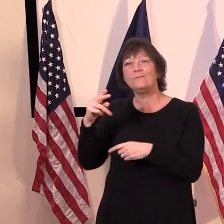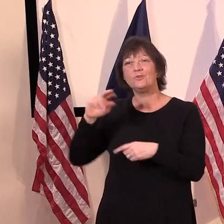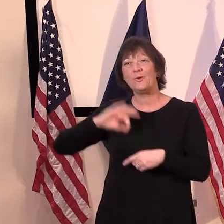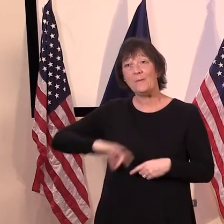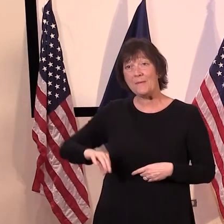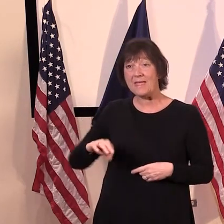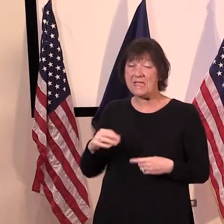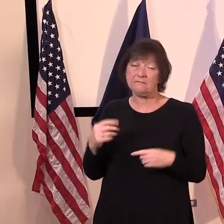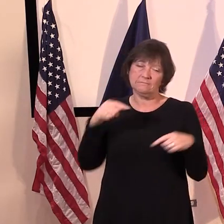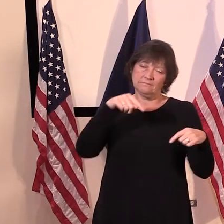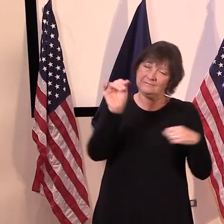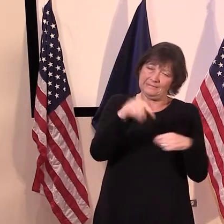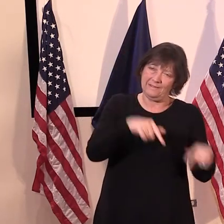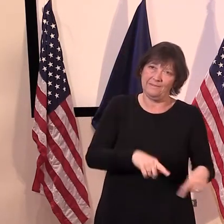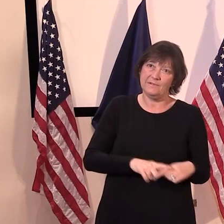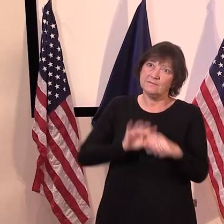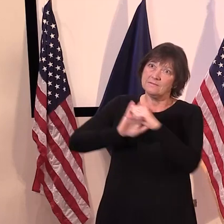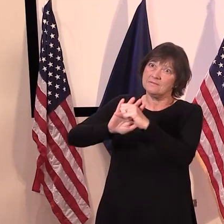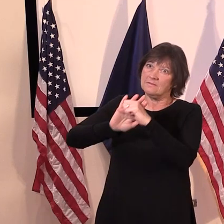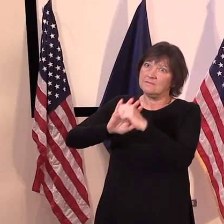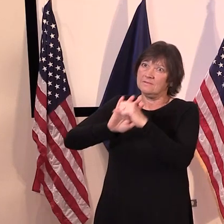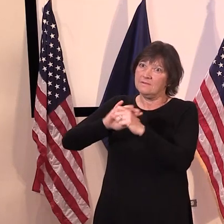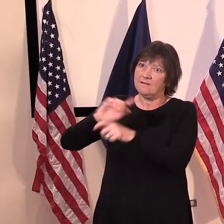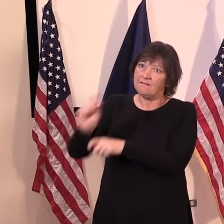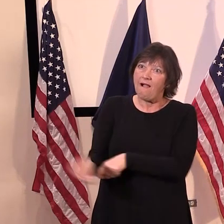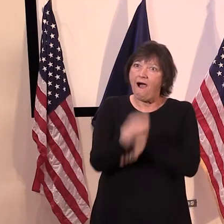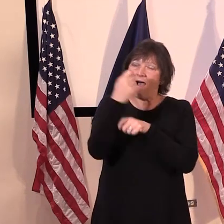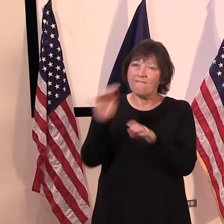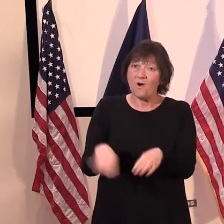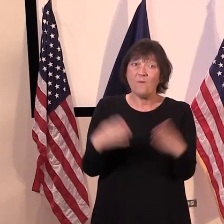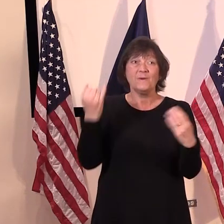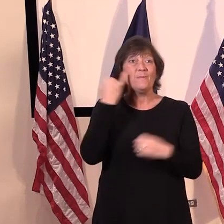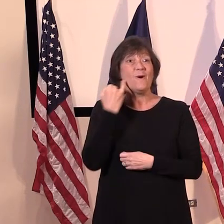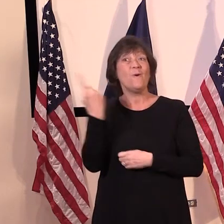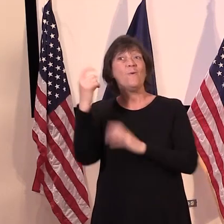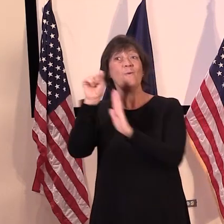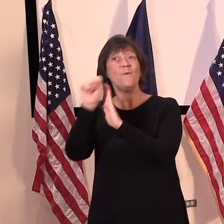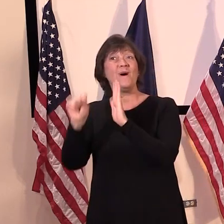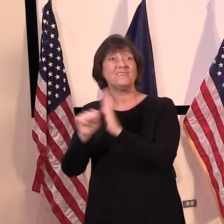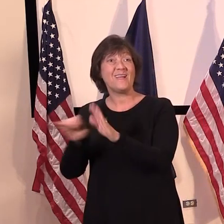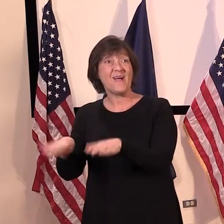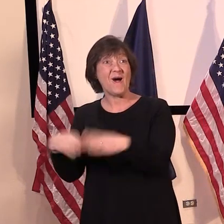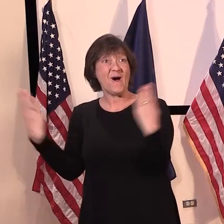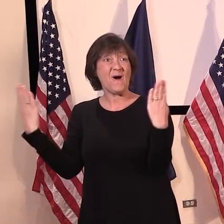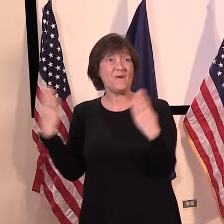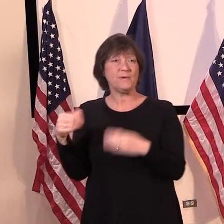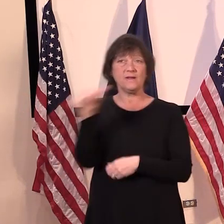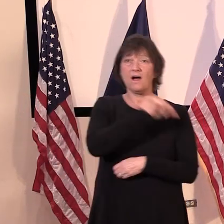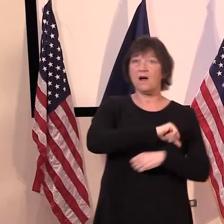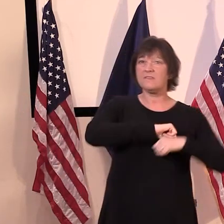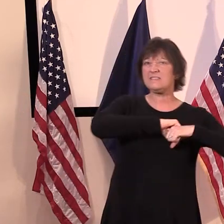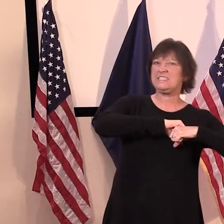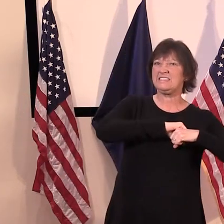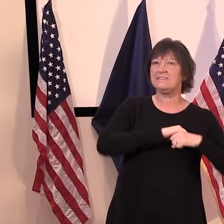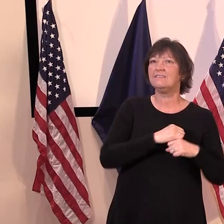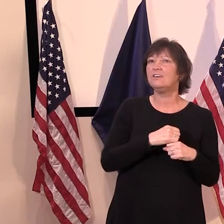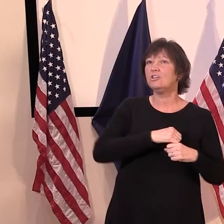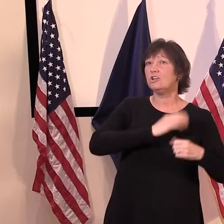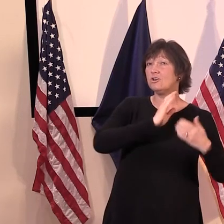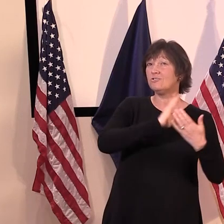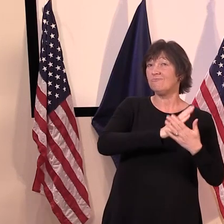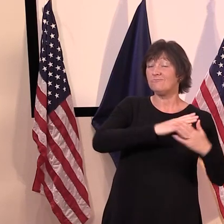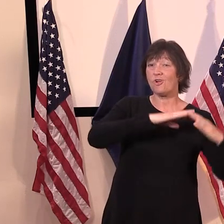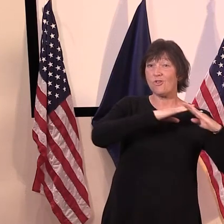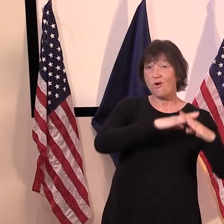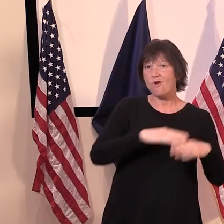Maine as well as in Vermont. Uh, but if one does it and the others do not, uh, it just puts a lot of burden on that one state